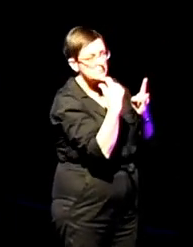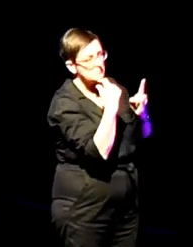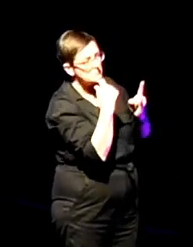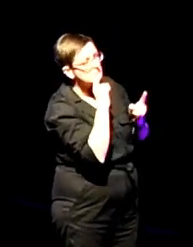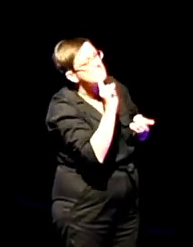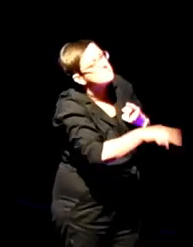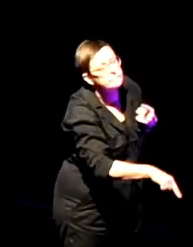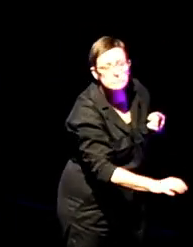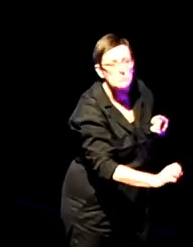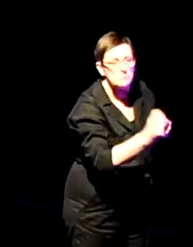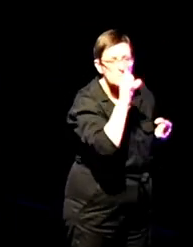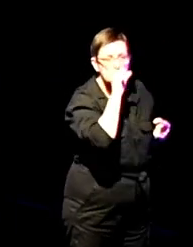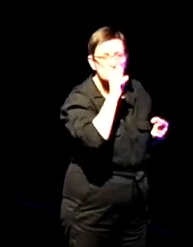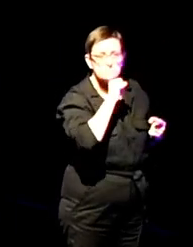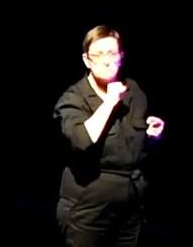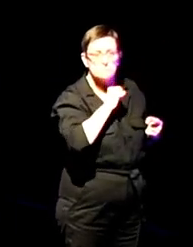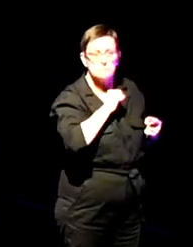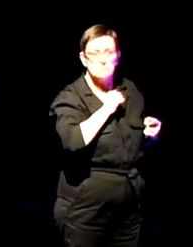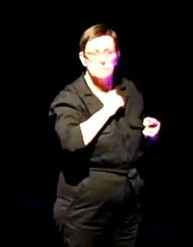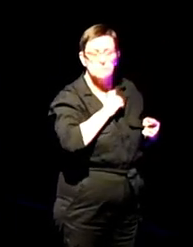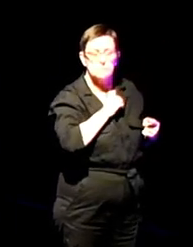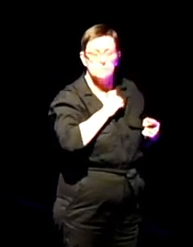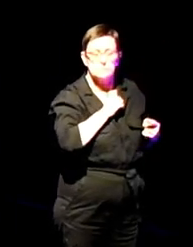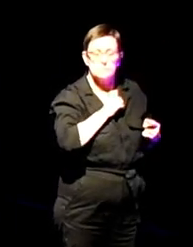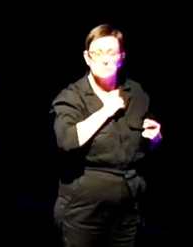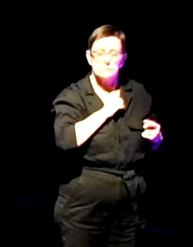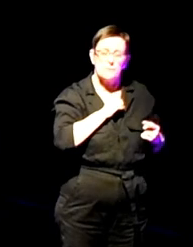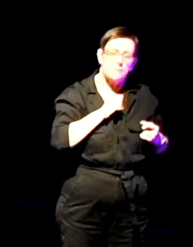It's how the day is curling on themselves.